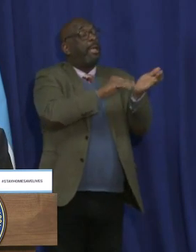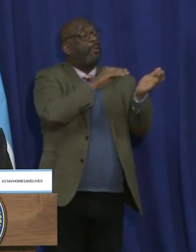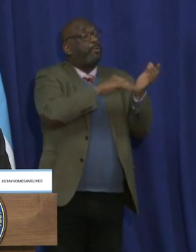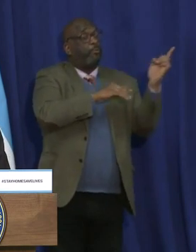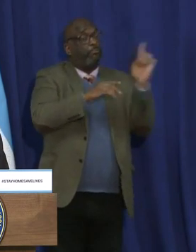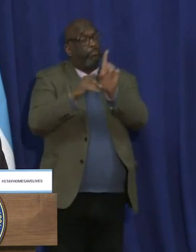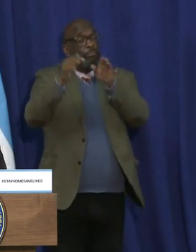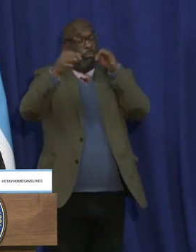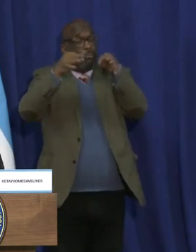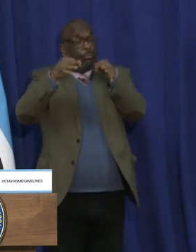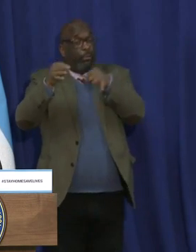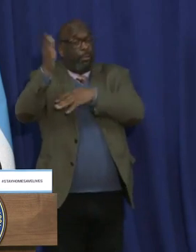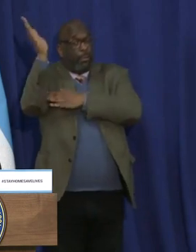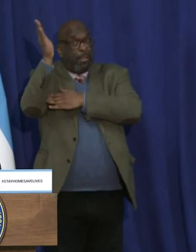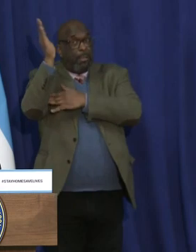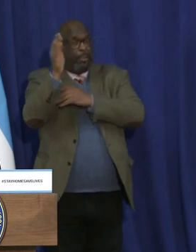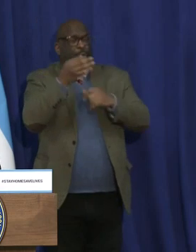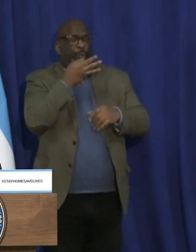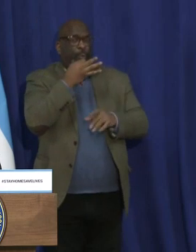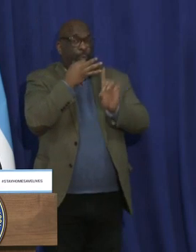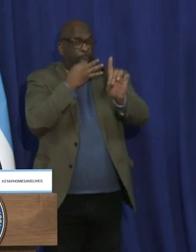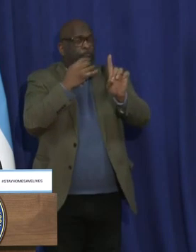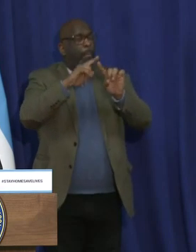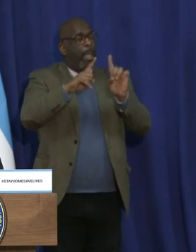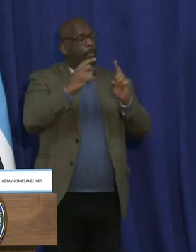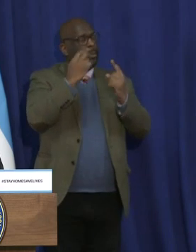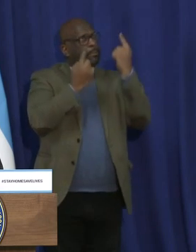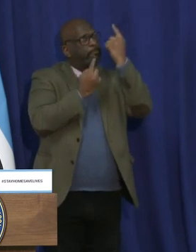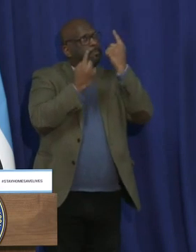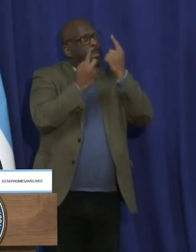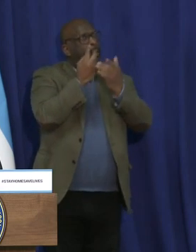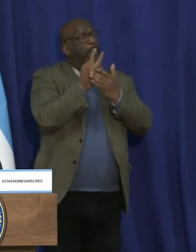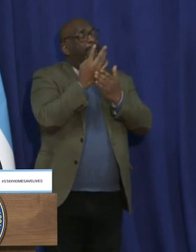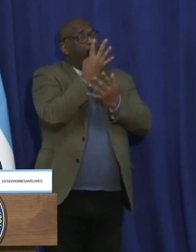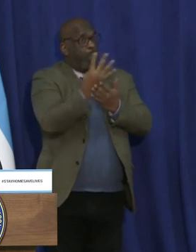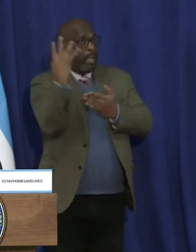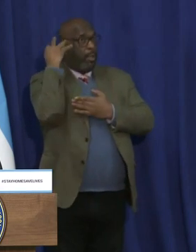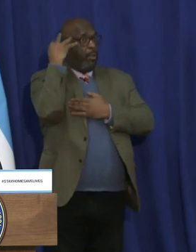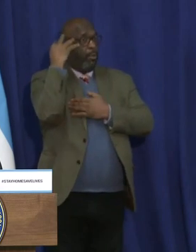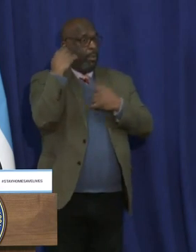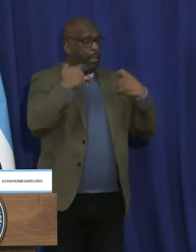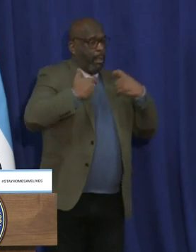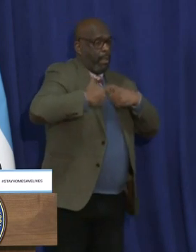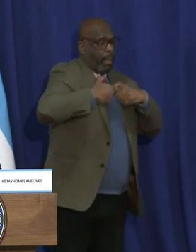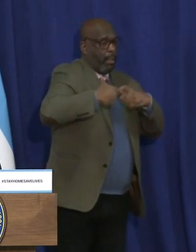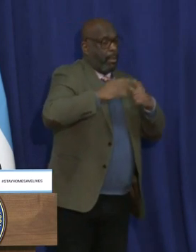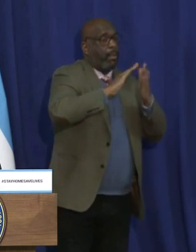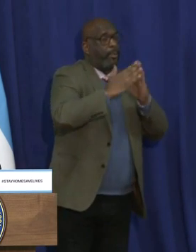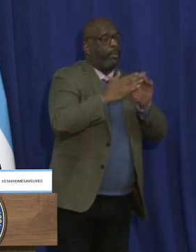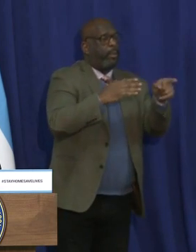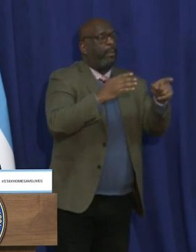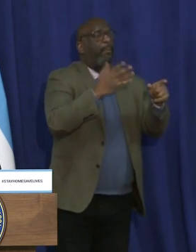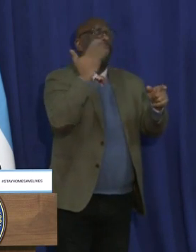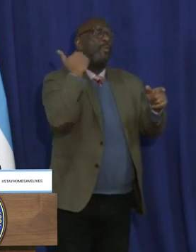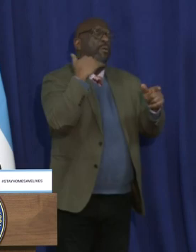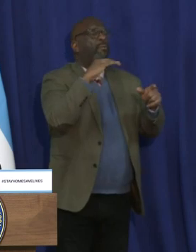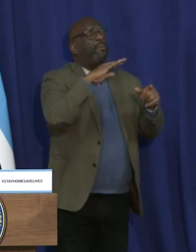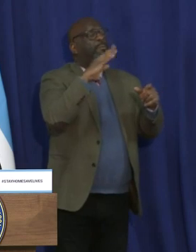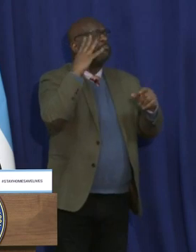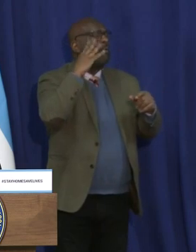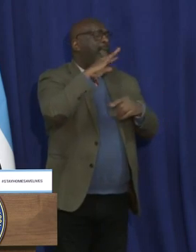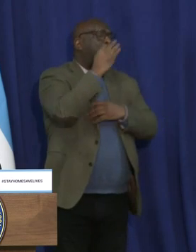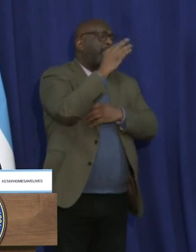but this is what we're looking at. Four weeks ago, our Latinx community accounted for only 14%